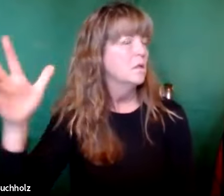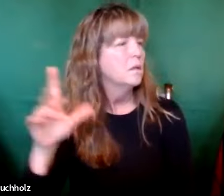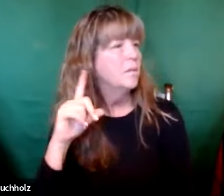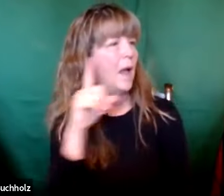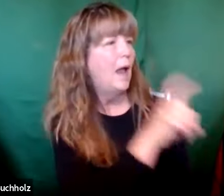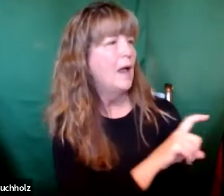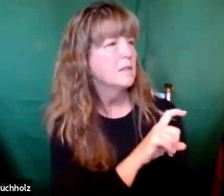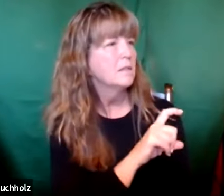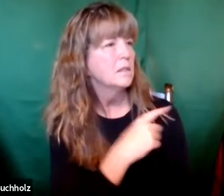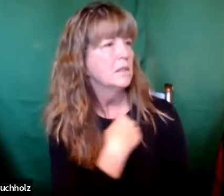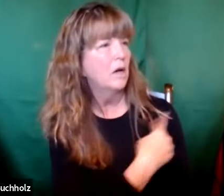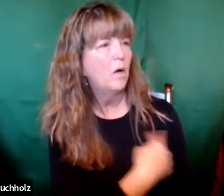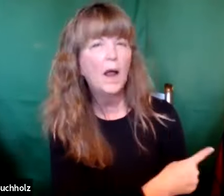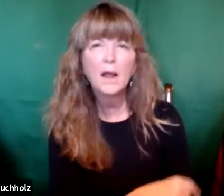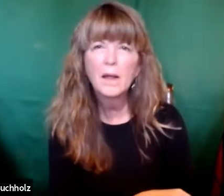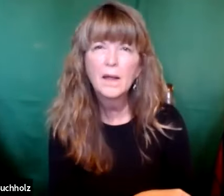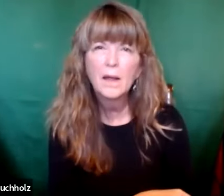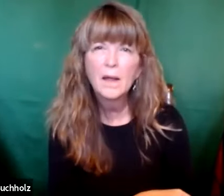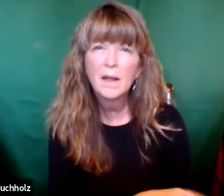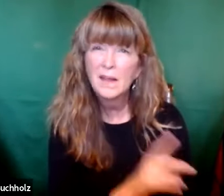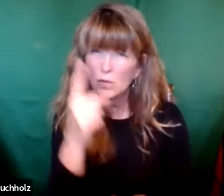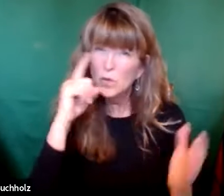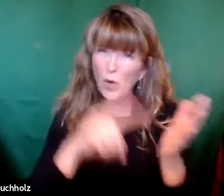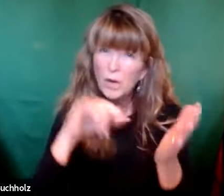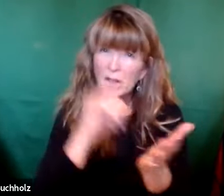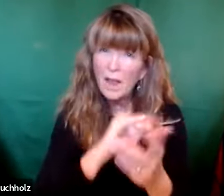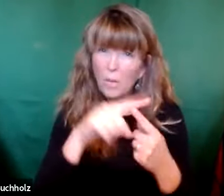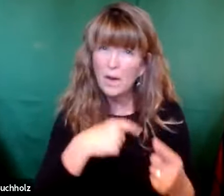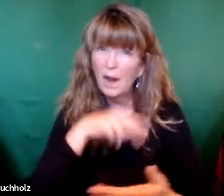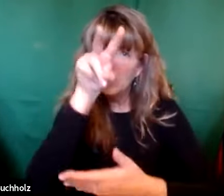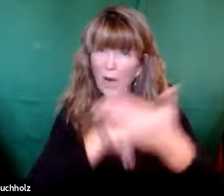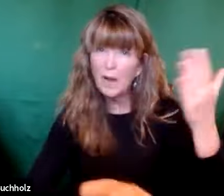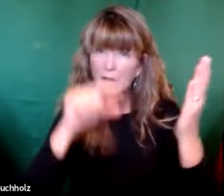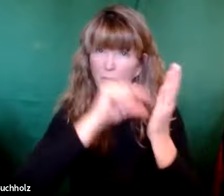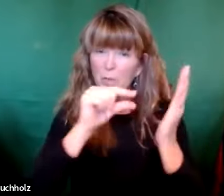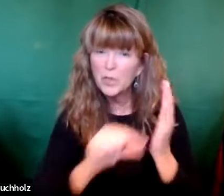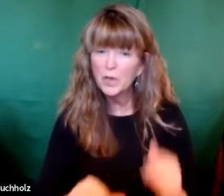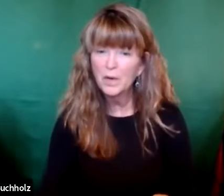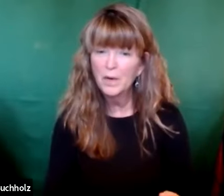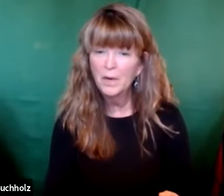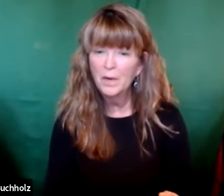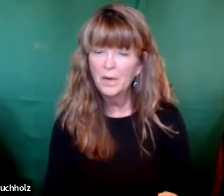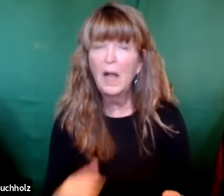just blew her off and asked Zachariah, what's the baby's name? Did you notice that when I was reading the verses?